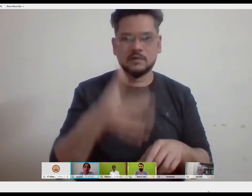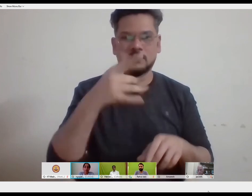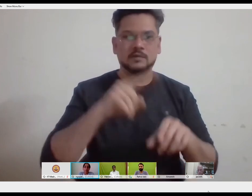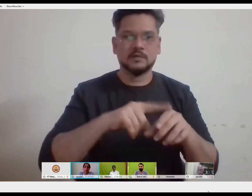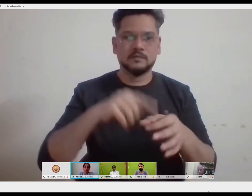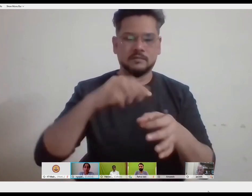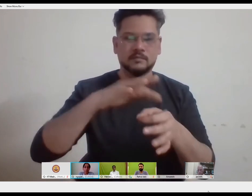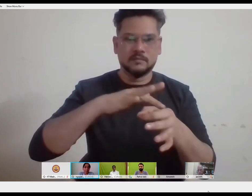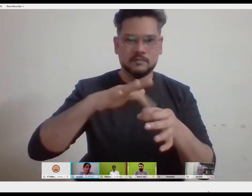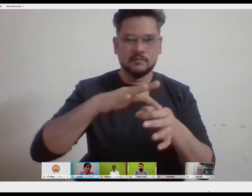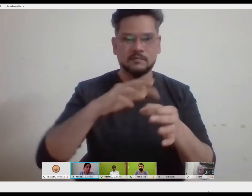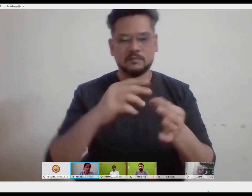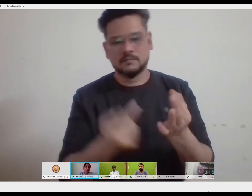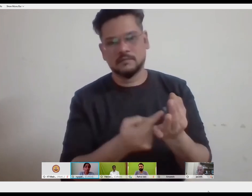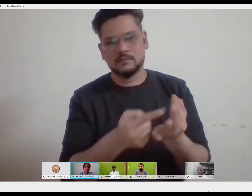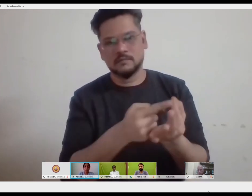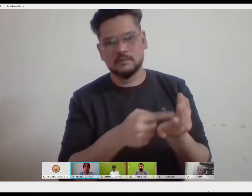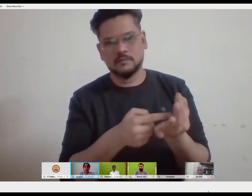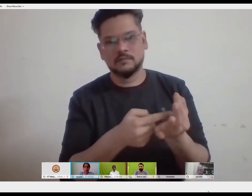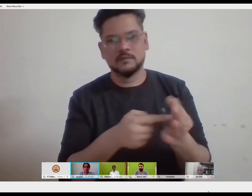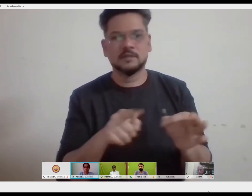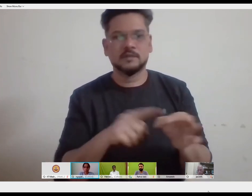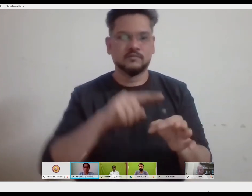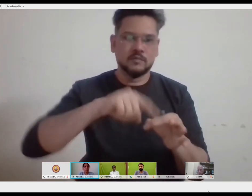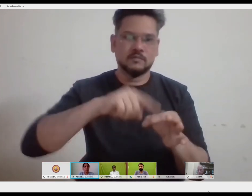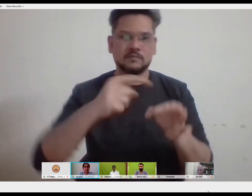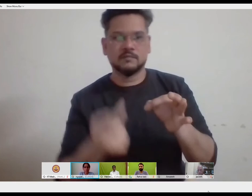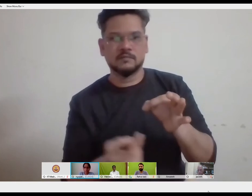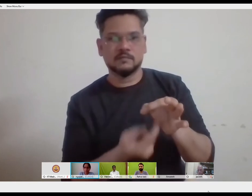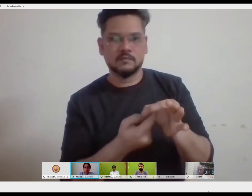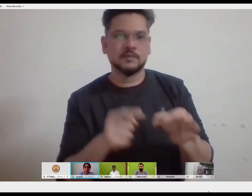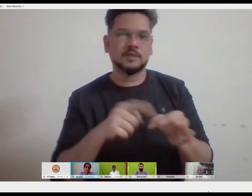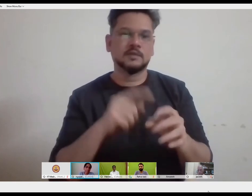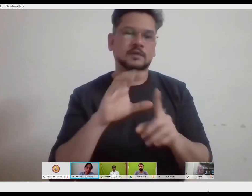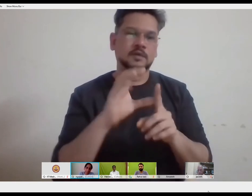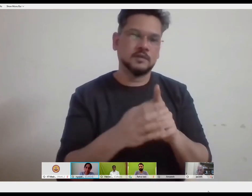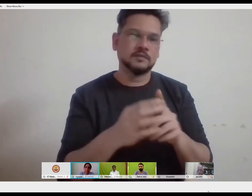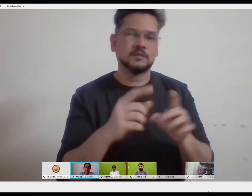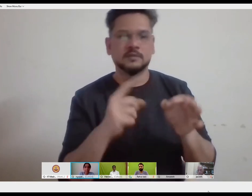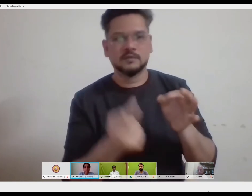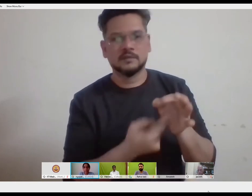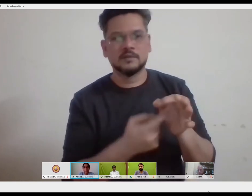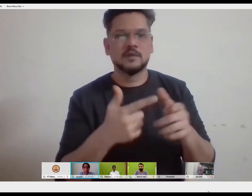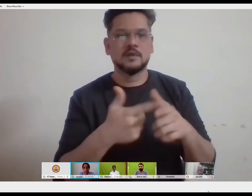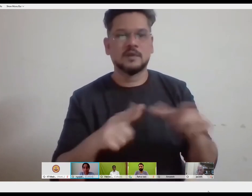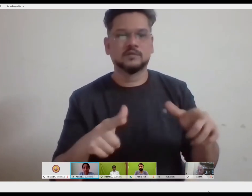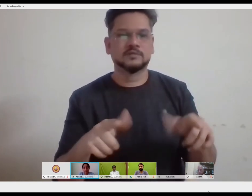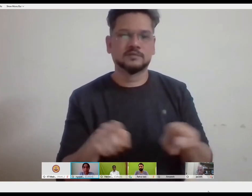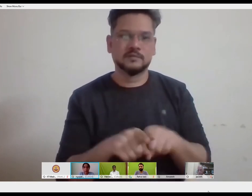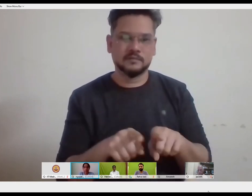So deaf people have their own culture, which is very similar, yet distinctly different from